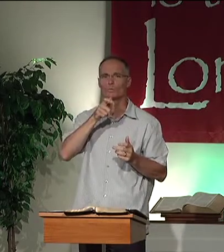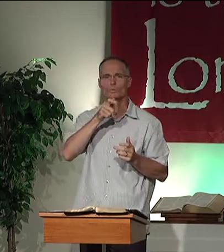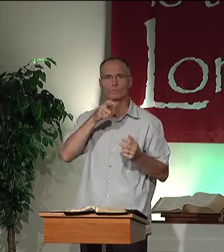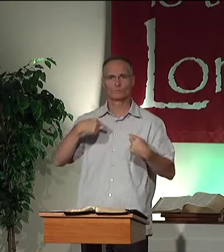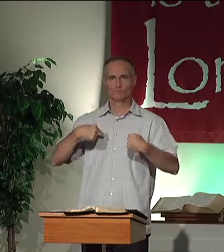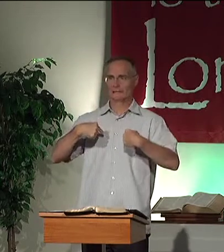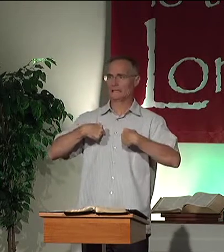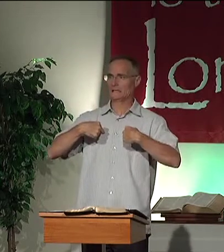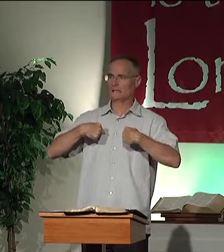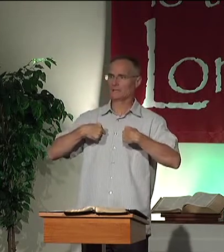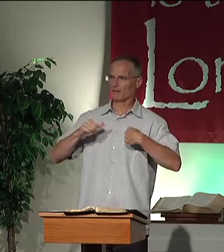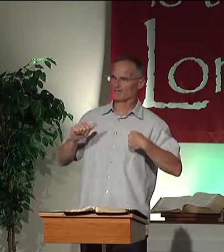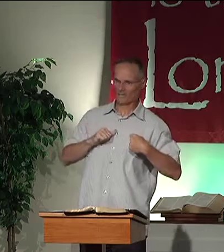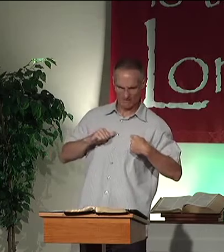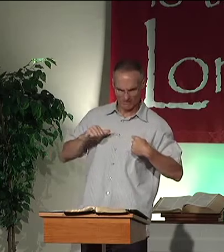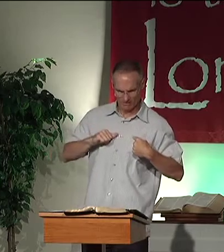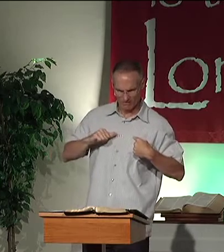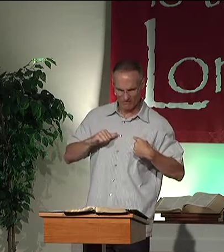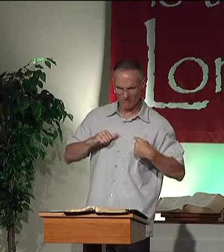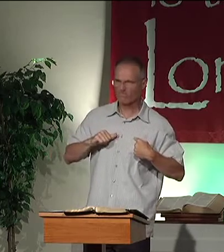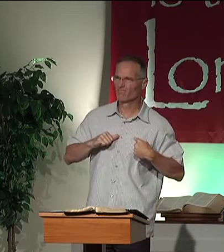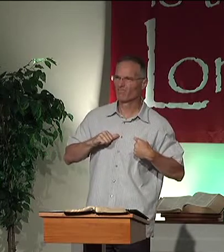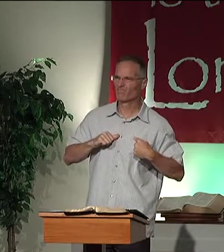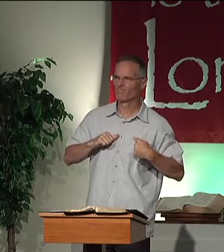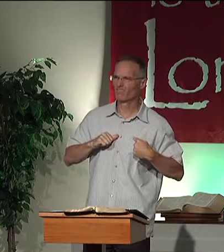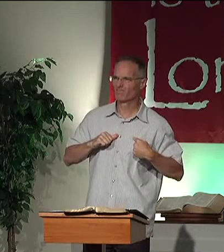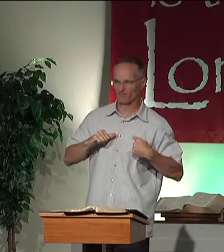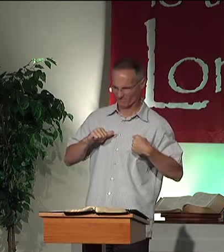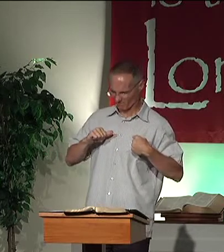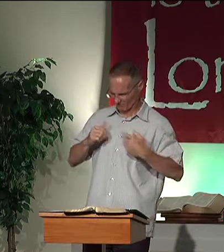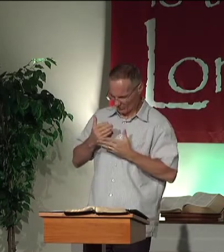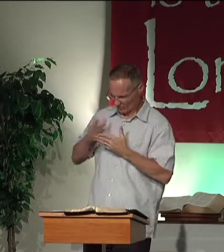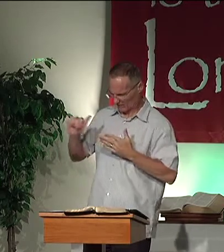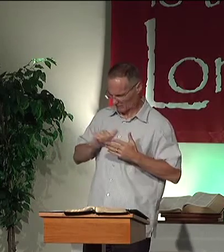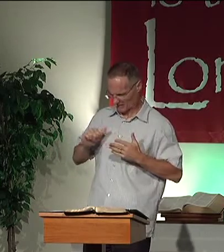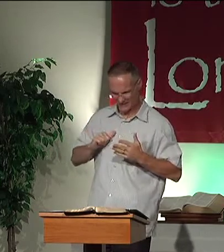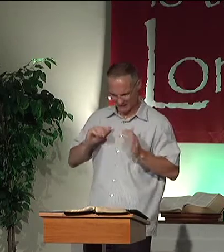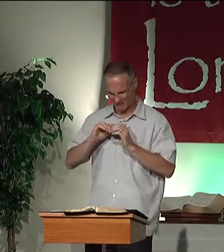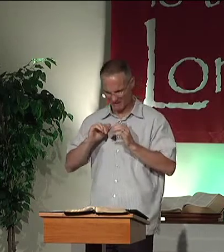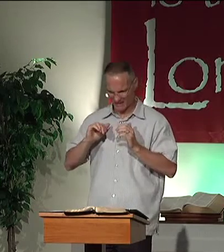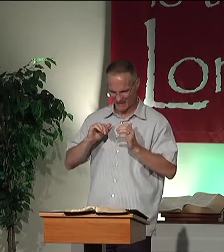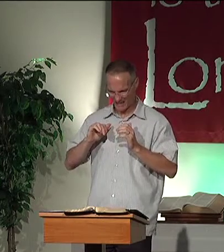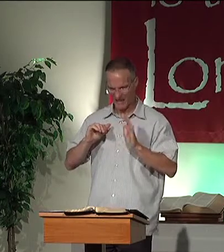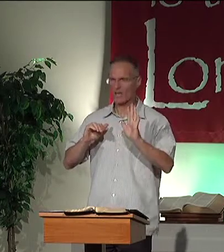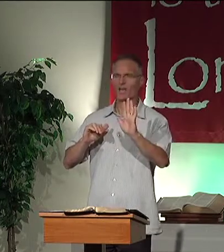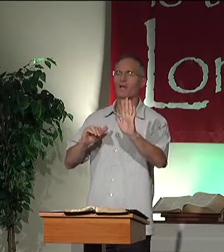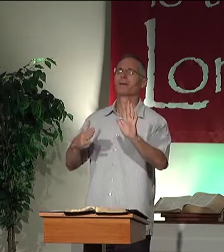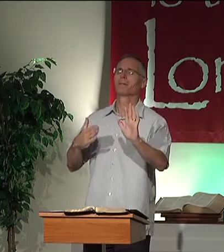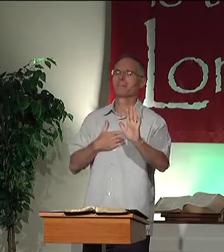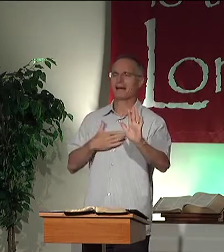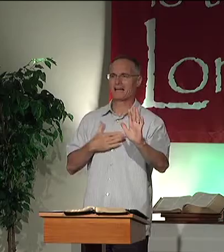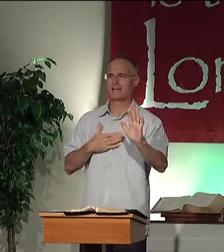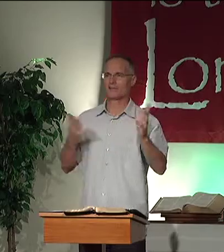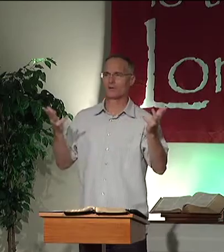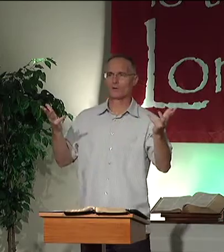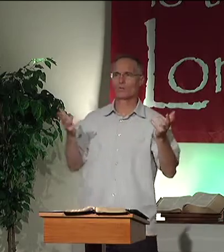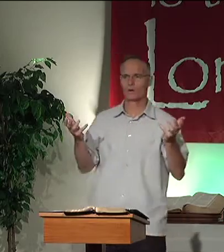who am I rejecting? I'm rejecting myself. I'm rejecting myself. But